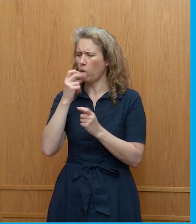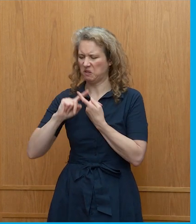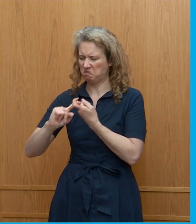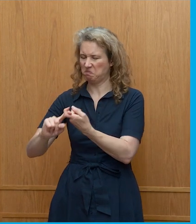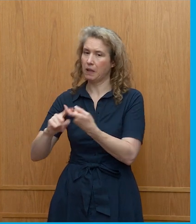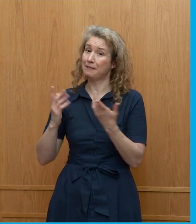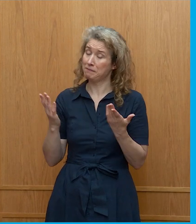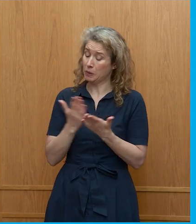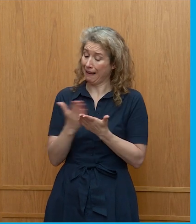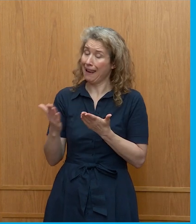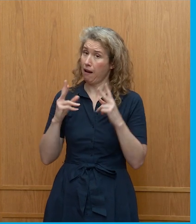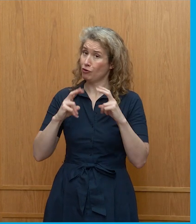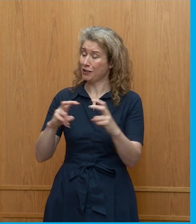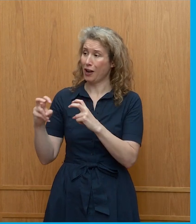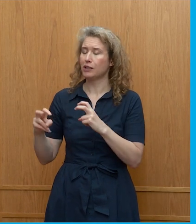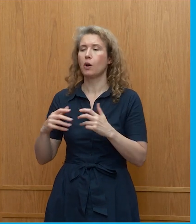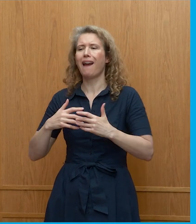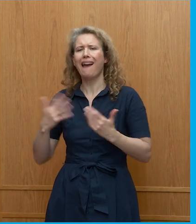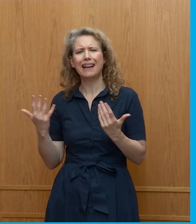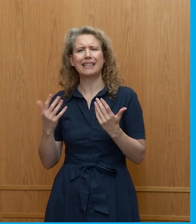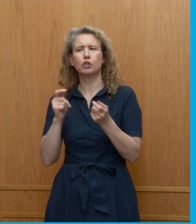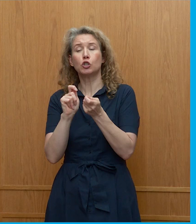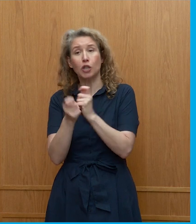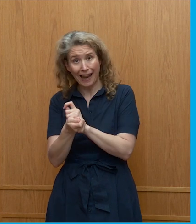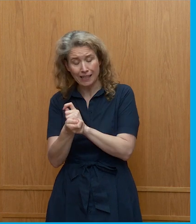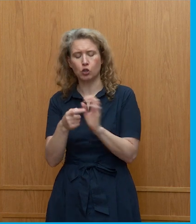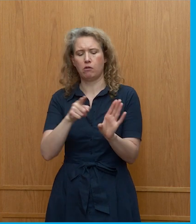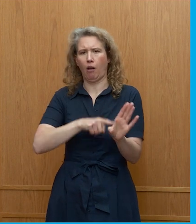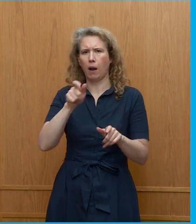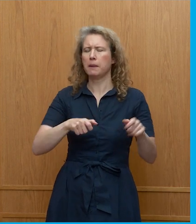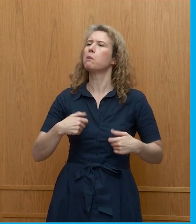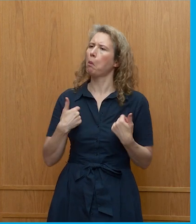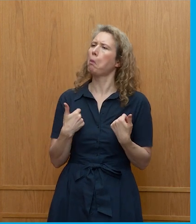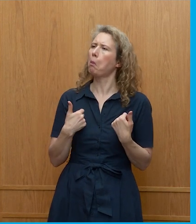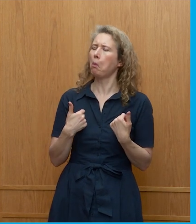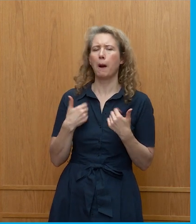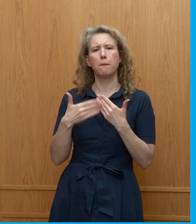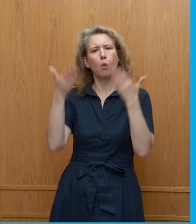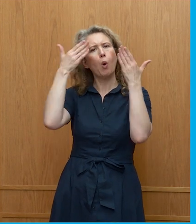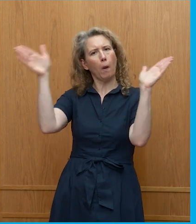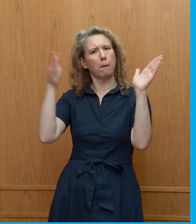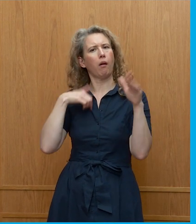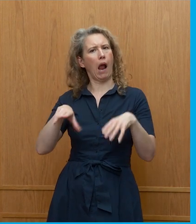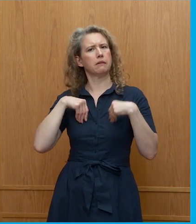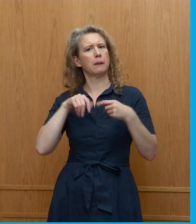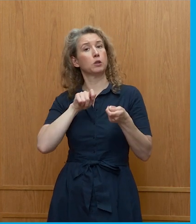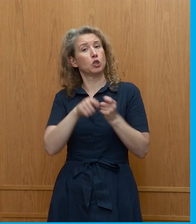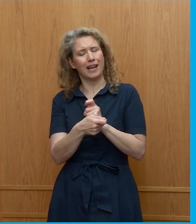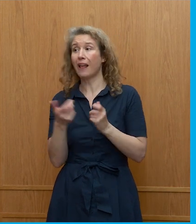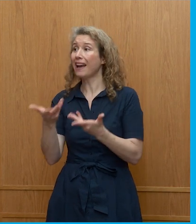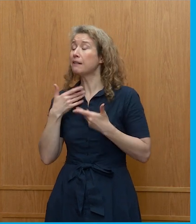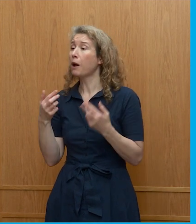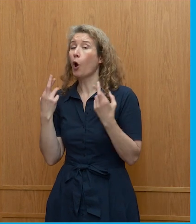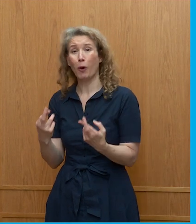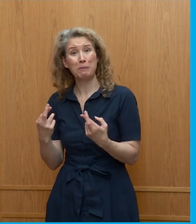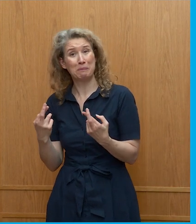And that was very clear. So, for any aspect, for any change, it was the younger generation that was more ready to change. And I think that actually gives me hope,